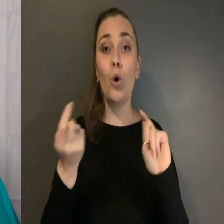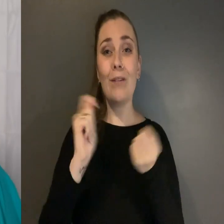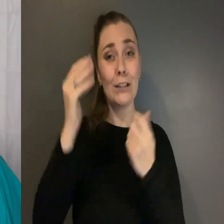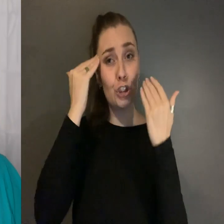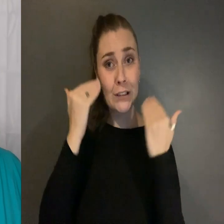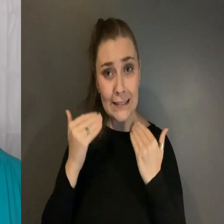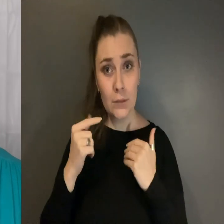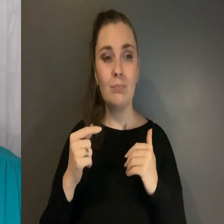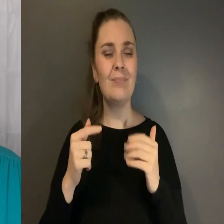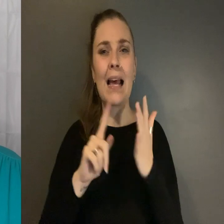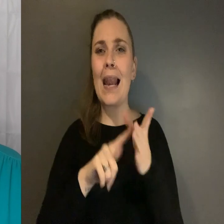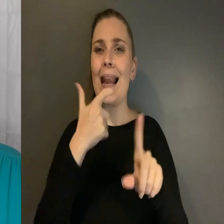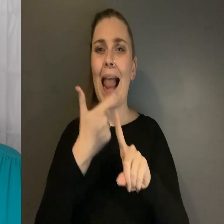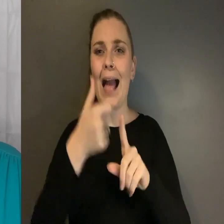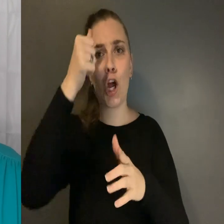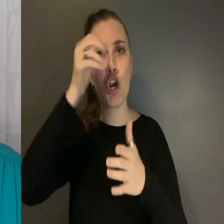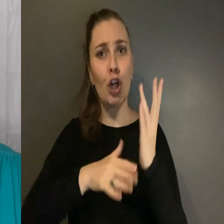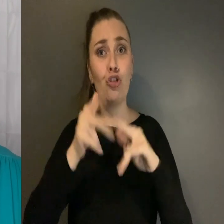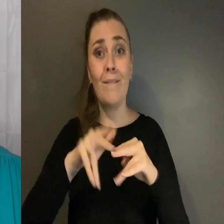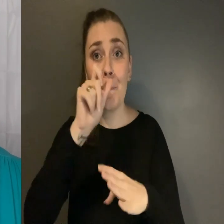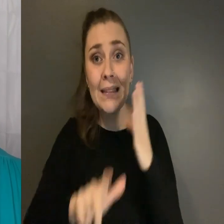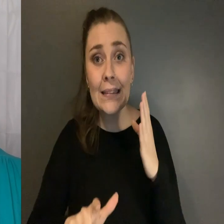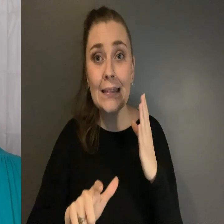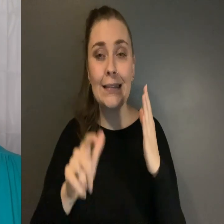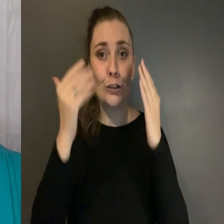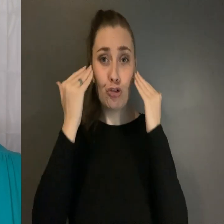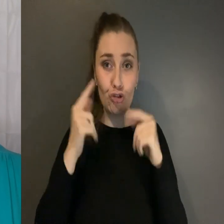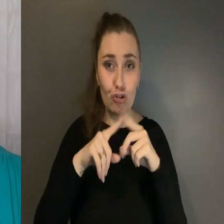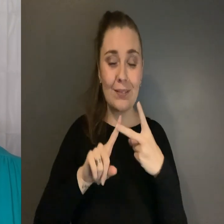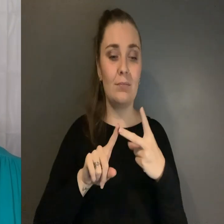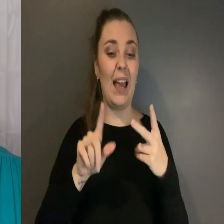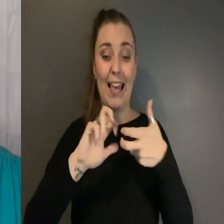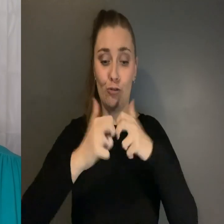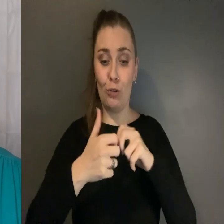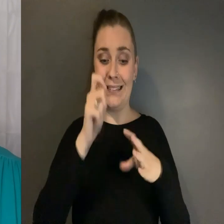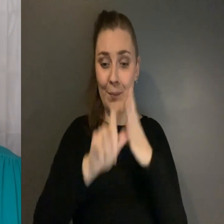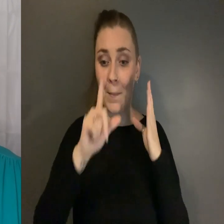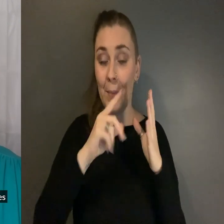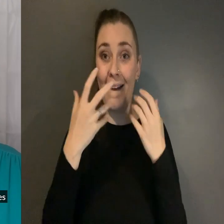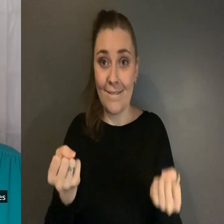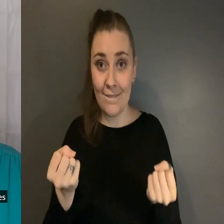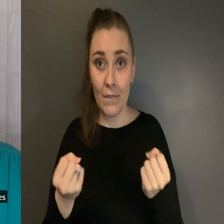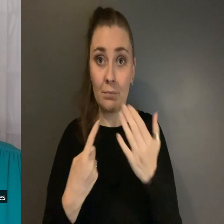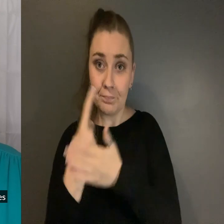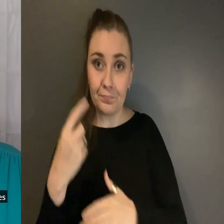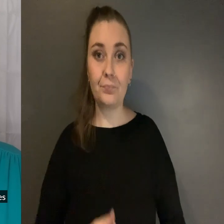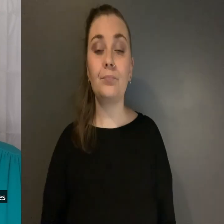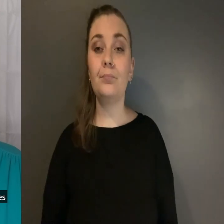lack knowledge of disability justice and the issues that disabled people face And because of that